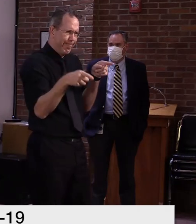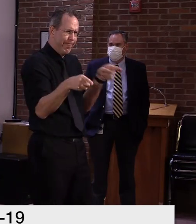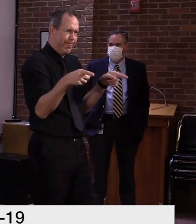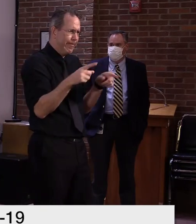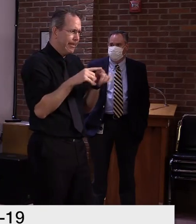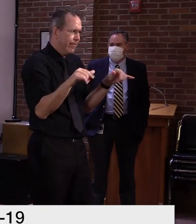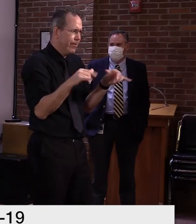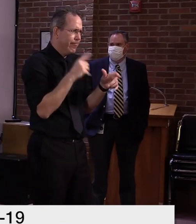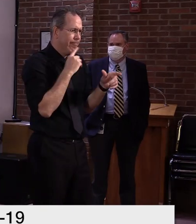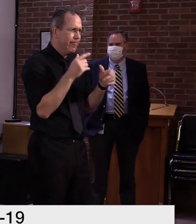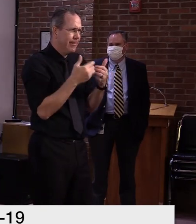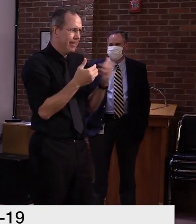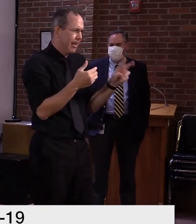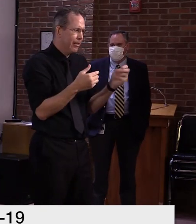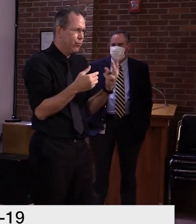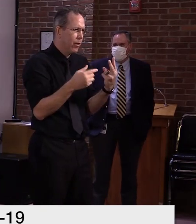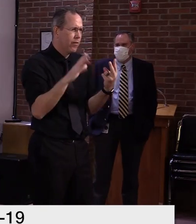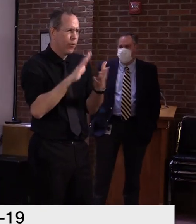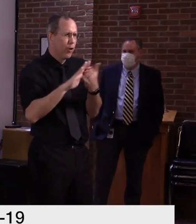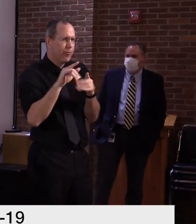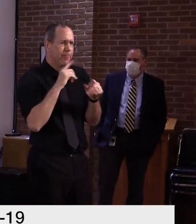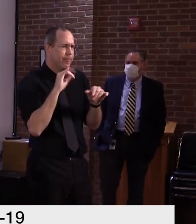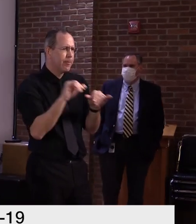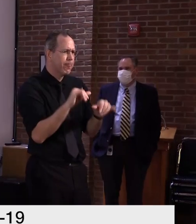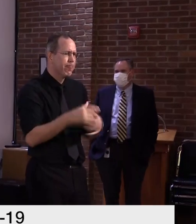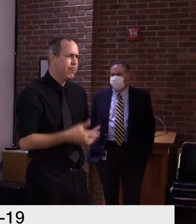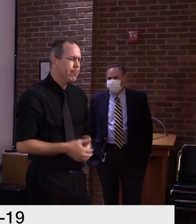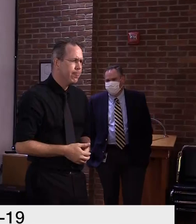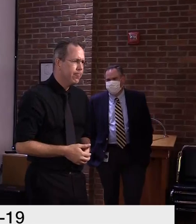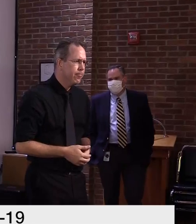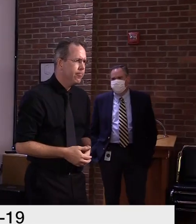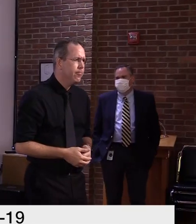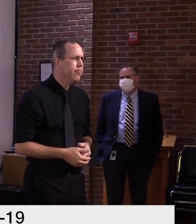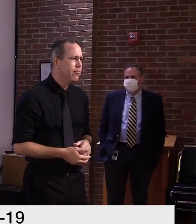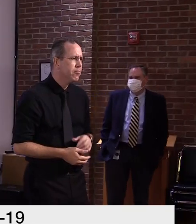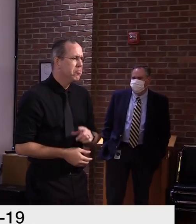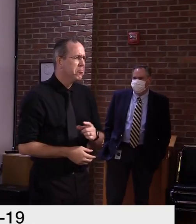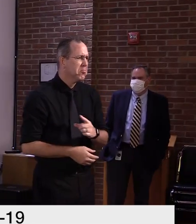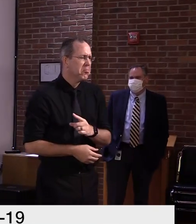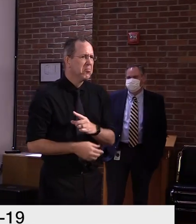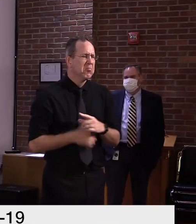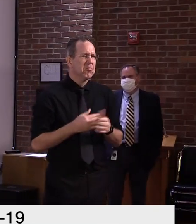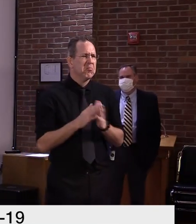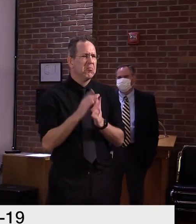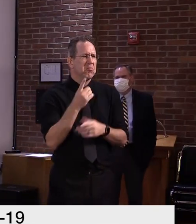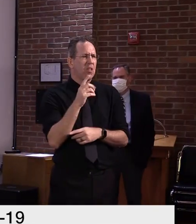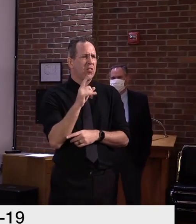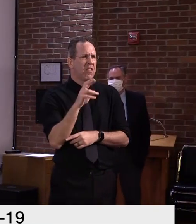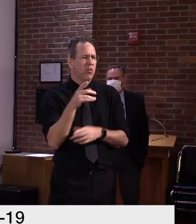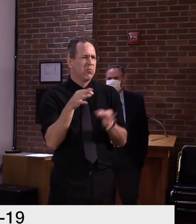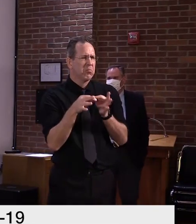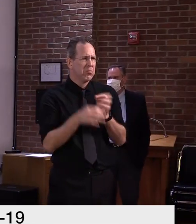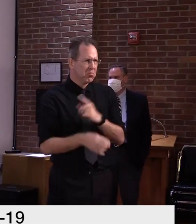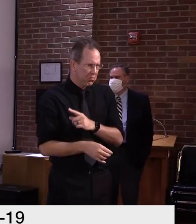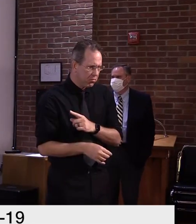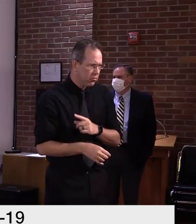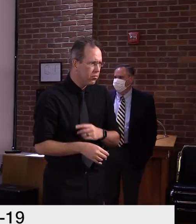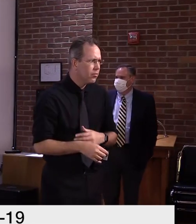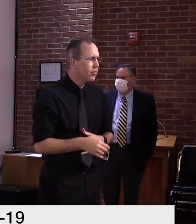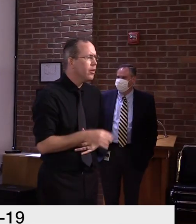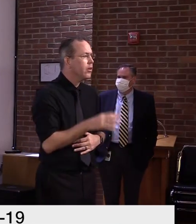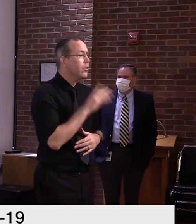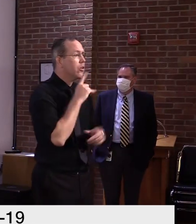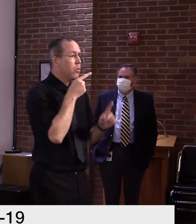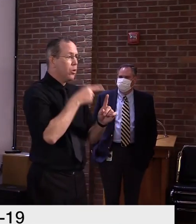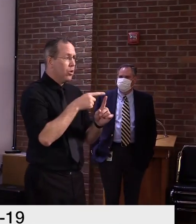weigh in on this as well. Now, I just wanted to return to the college issue because we did have Rich Snyder here a week ago